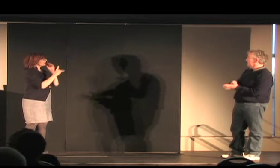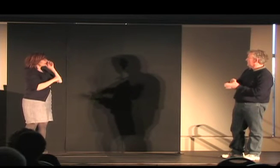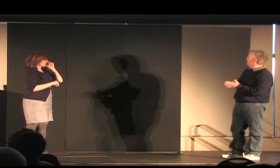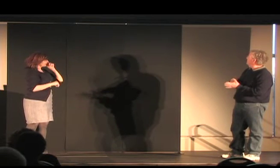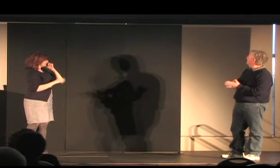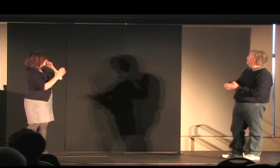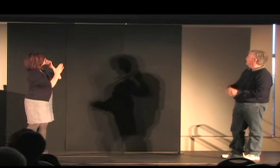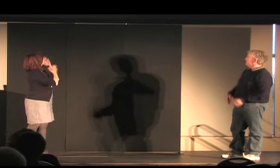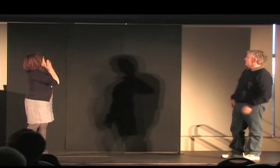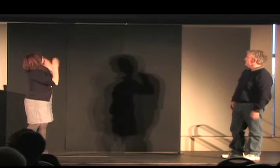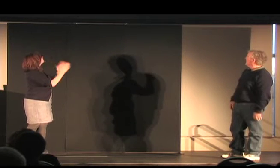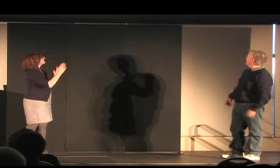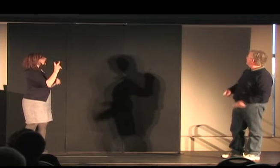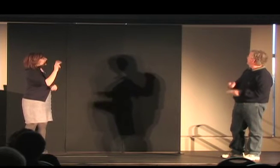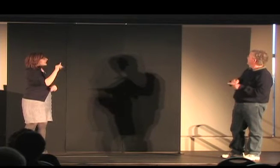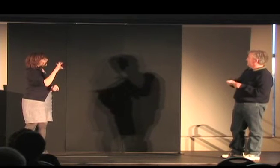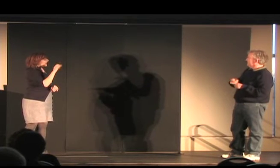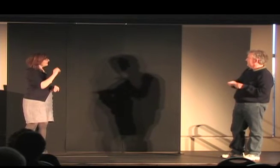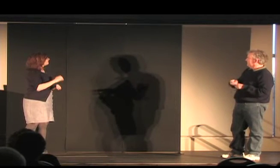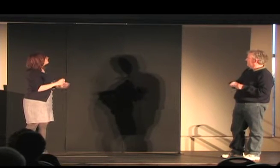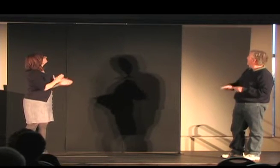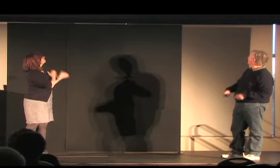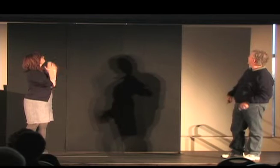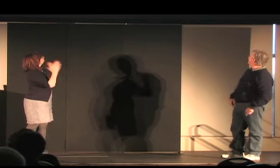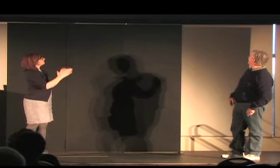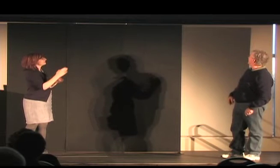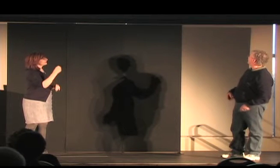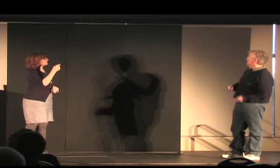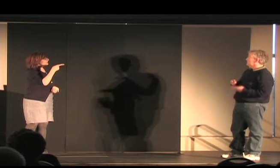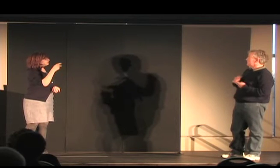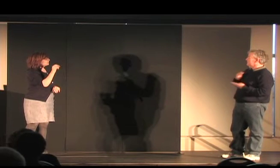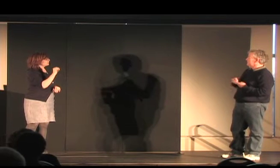fork knife spoon